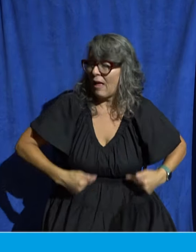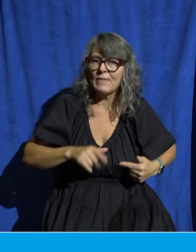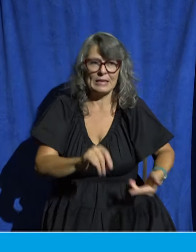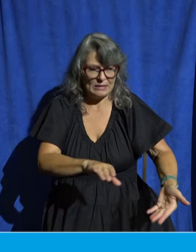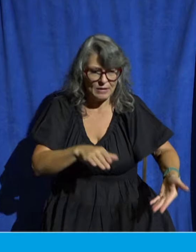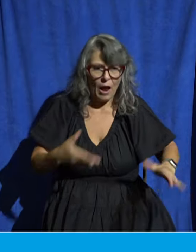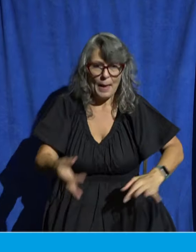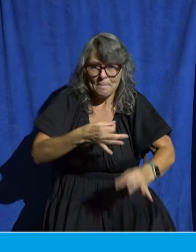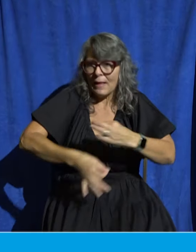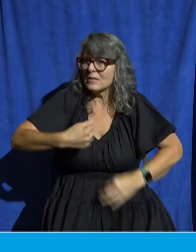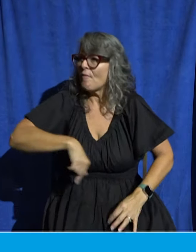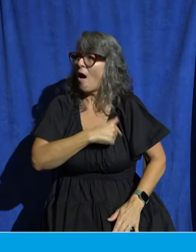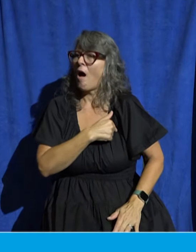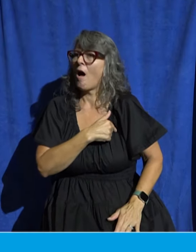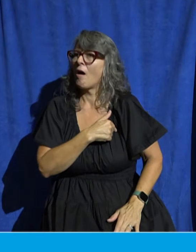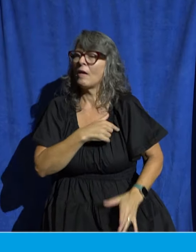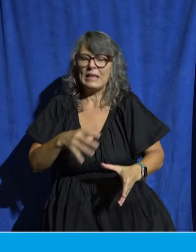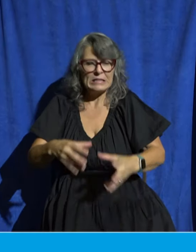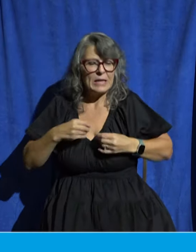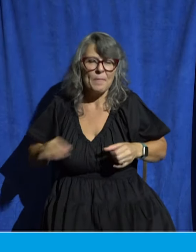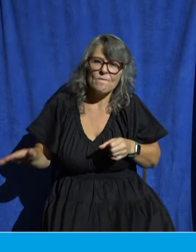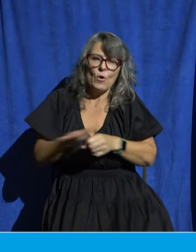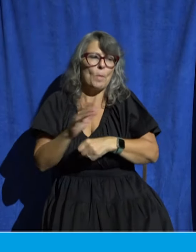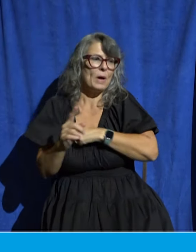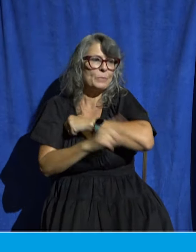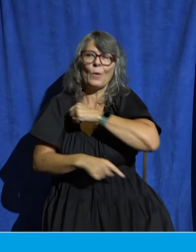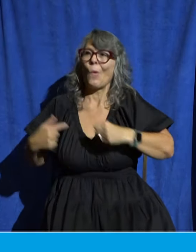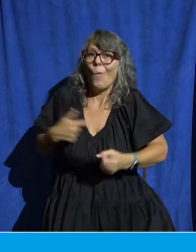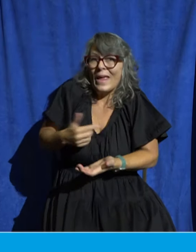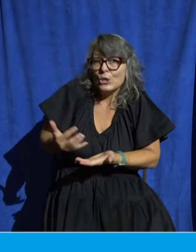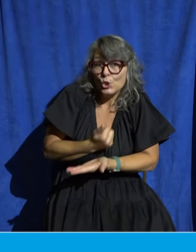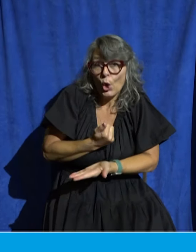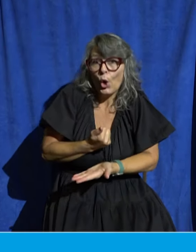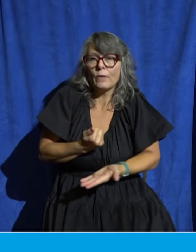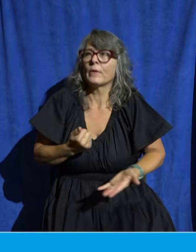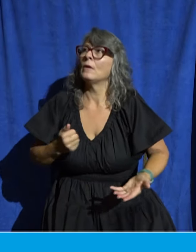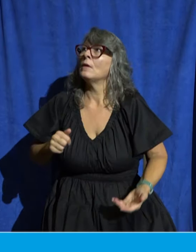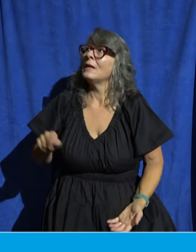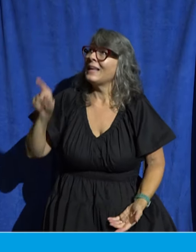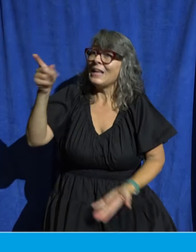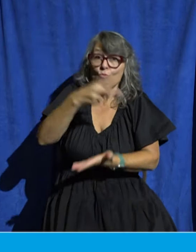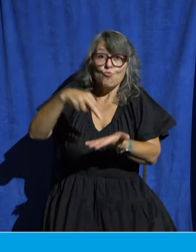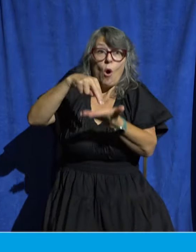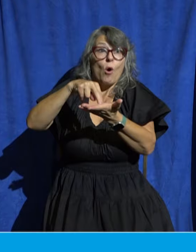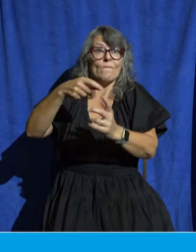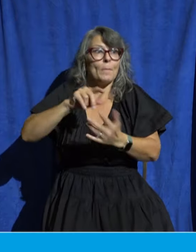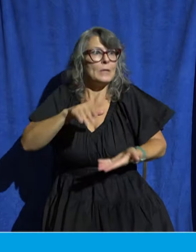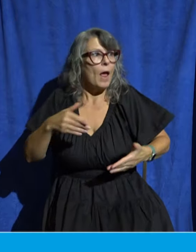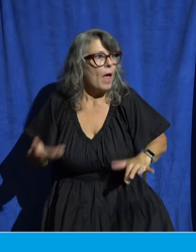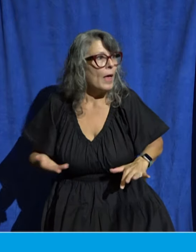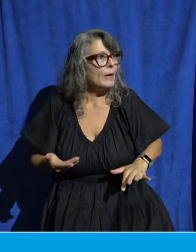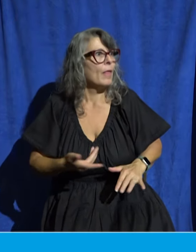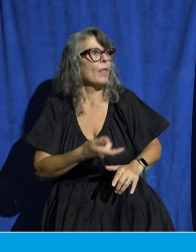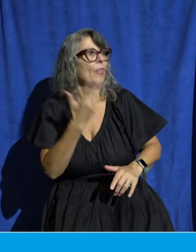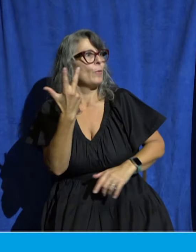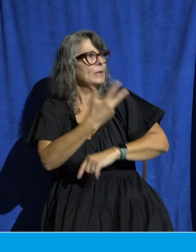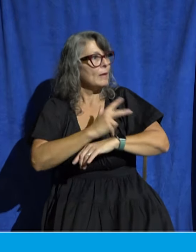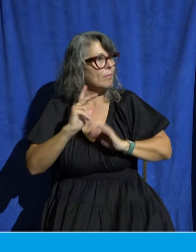on the full punishment that we deserved. And then he rose from the dead three days later in victory over sin and death, proclaiming that